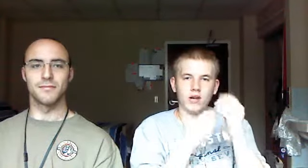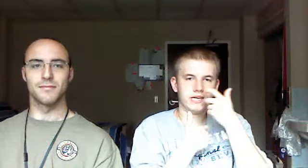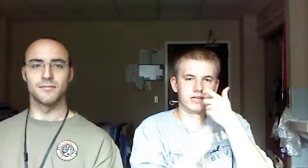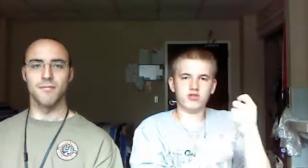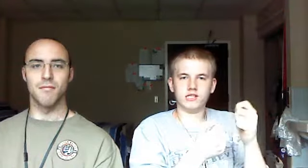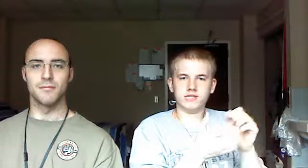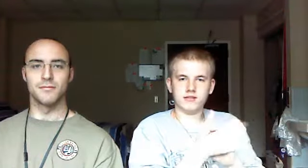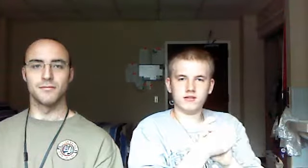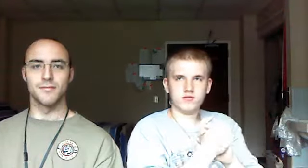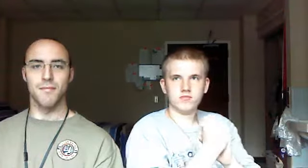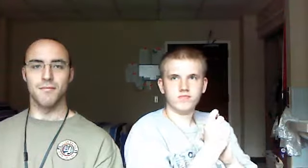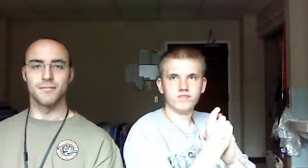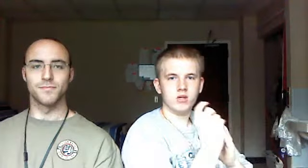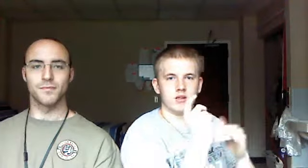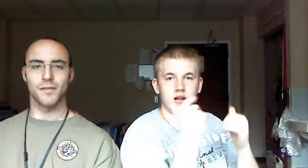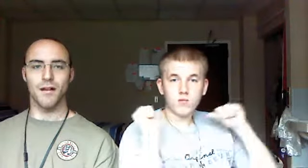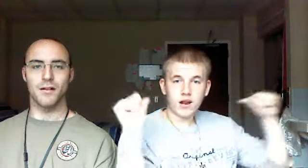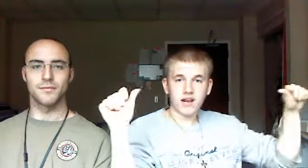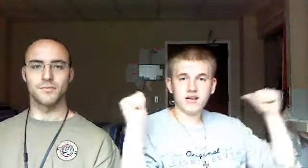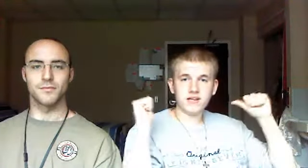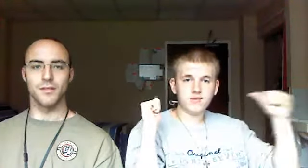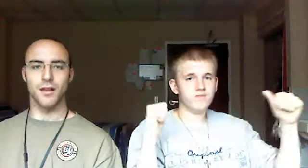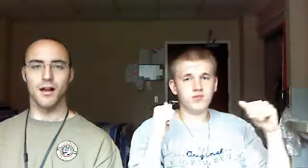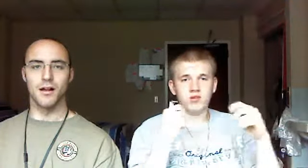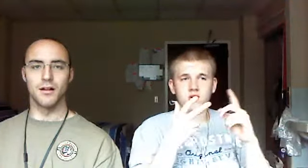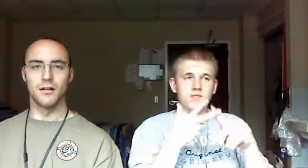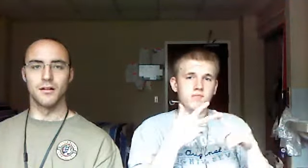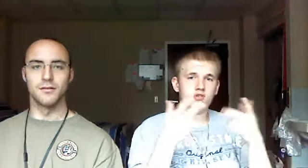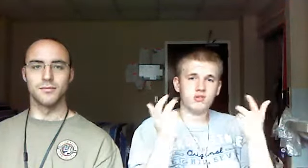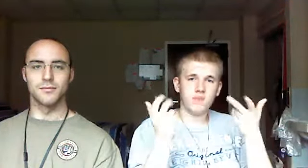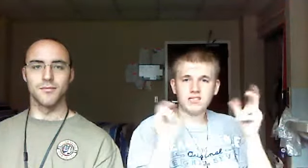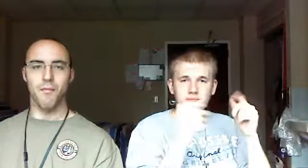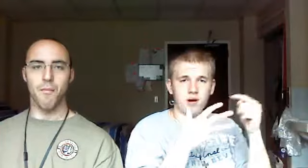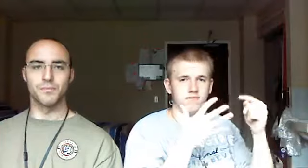more interesting. Like Rayleigh. I like football.